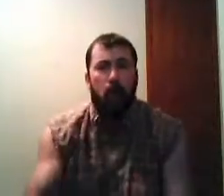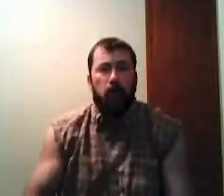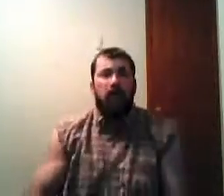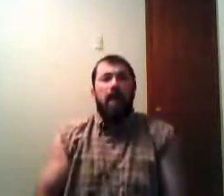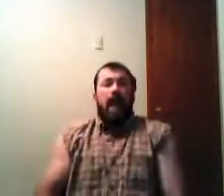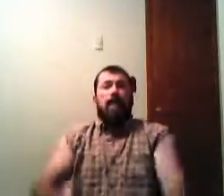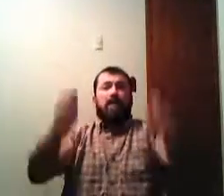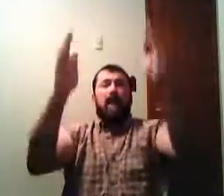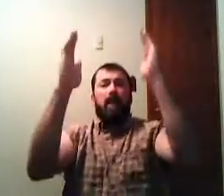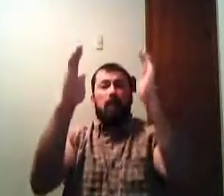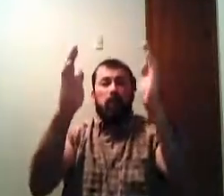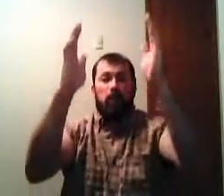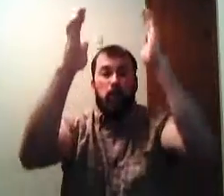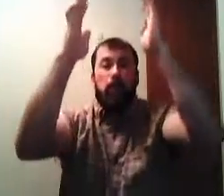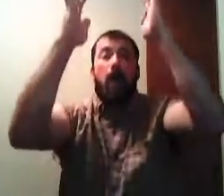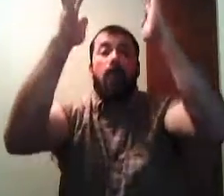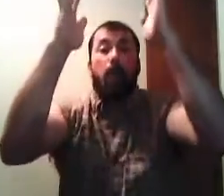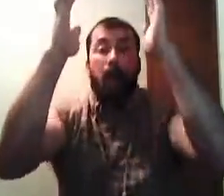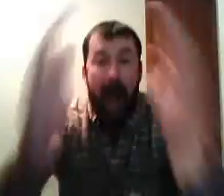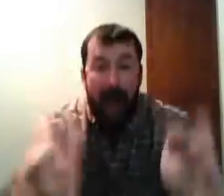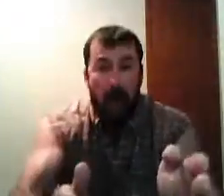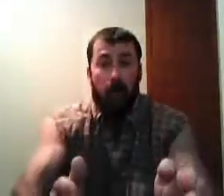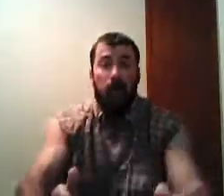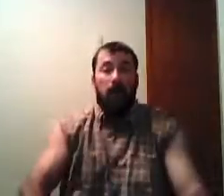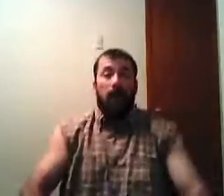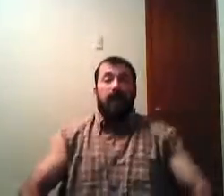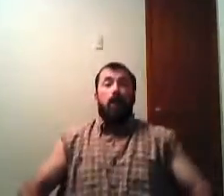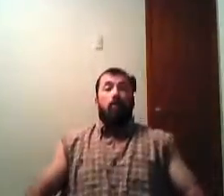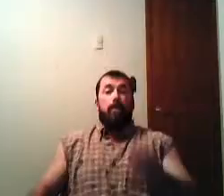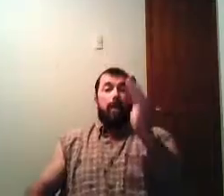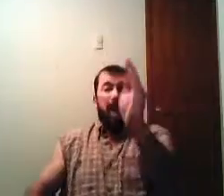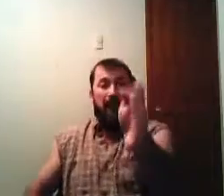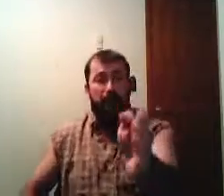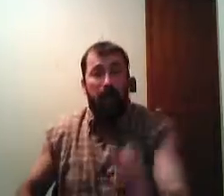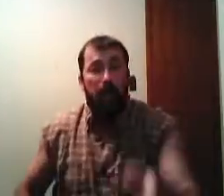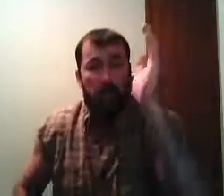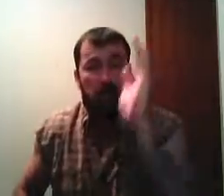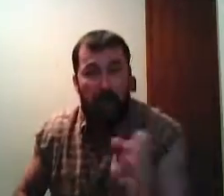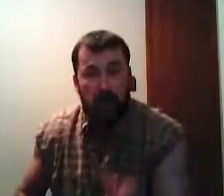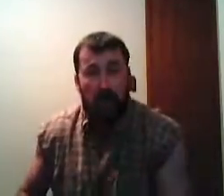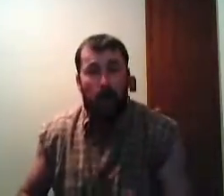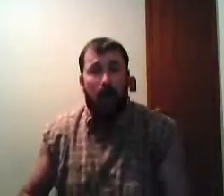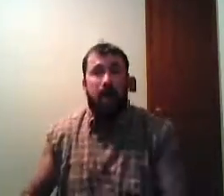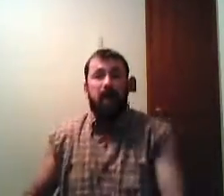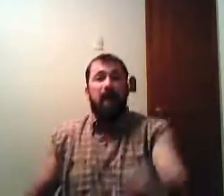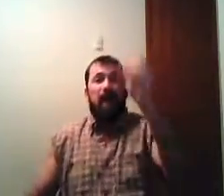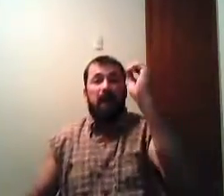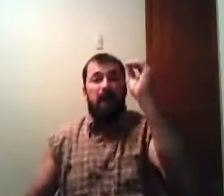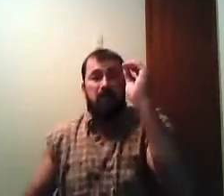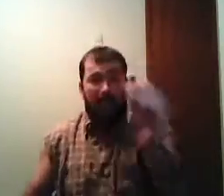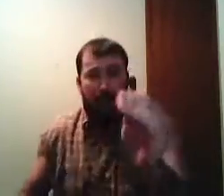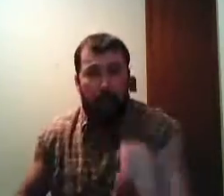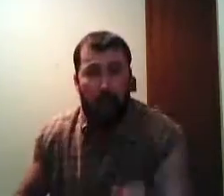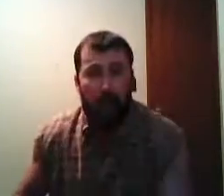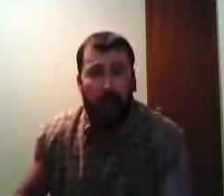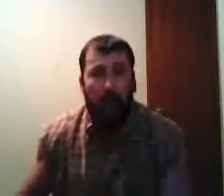abortion I'm telling you that you're gonna go to hell if you don't repent of it and change your ways and get saved glory to God